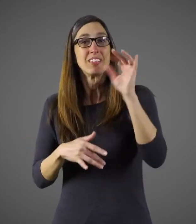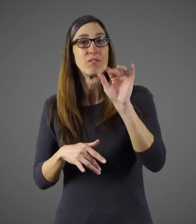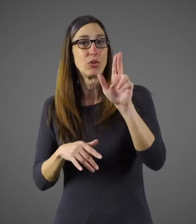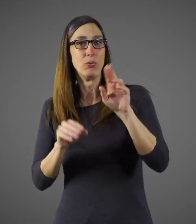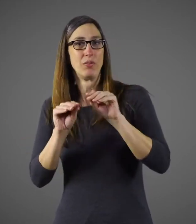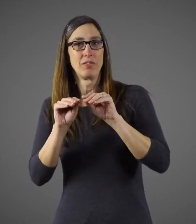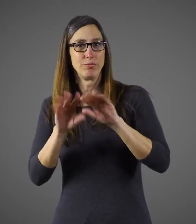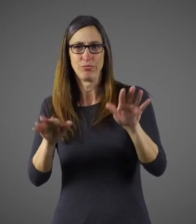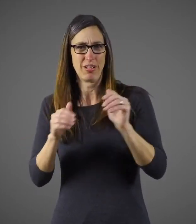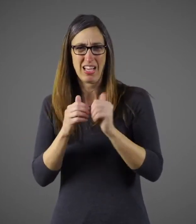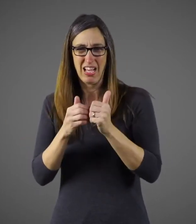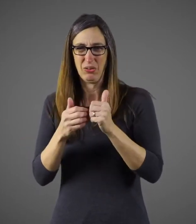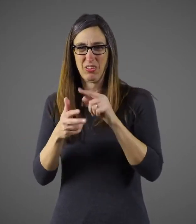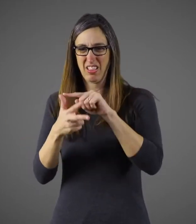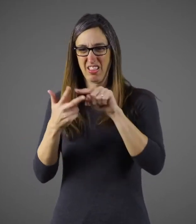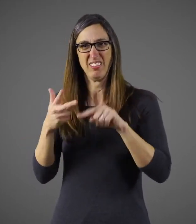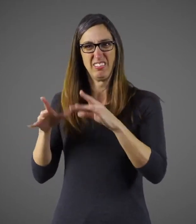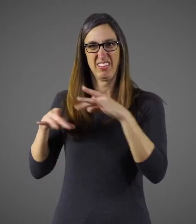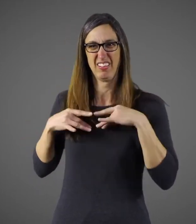These are the three ways that flu is spread.